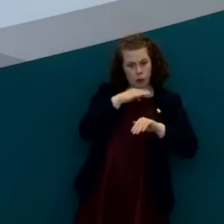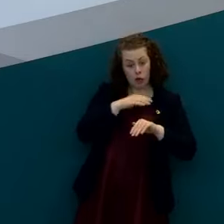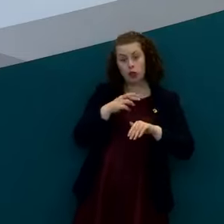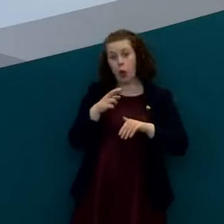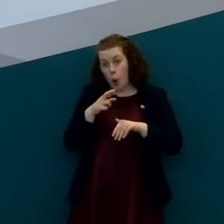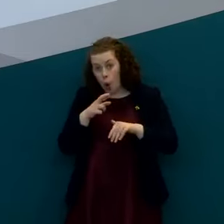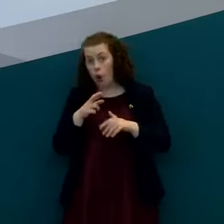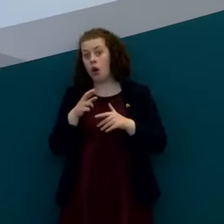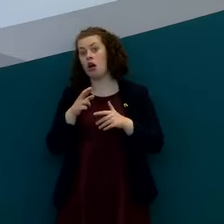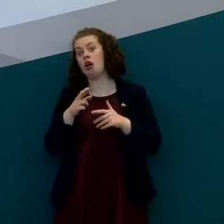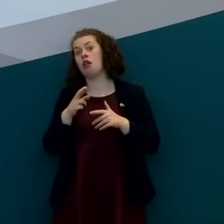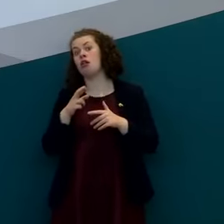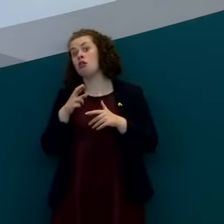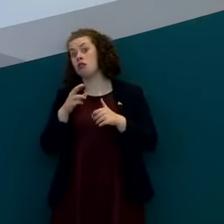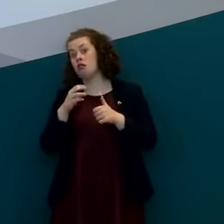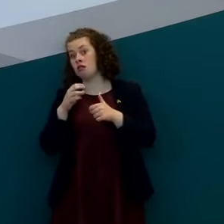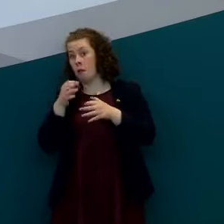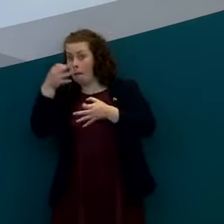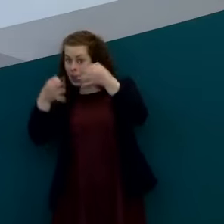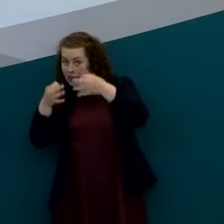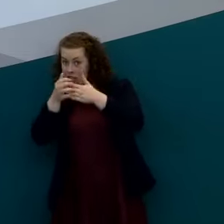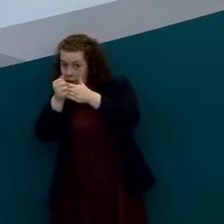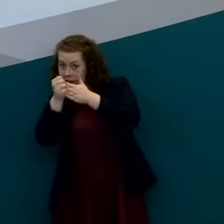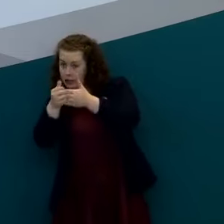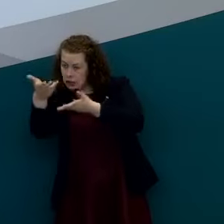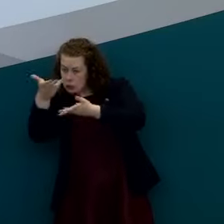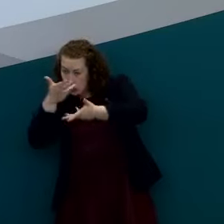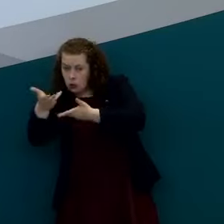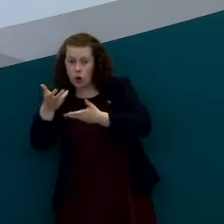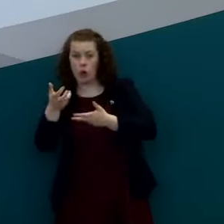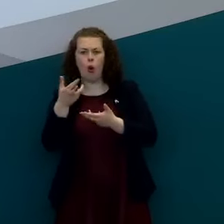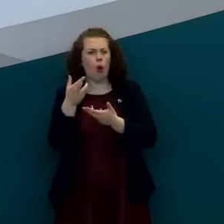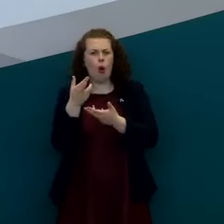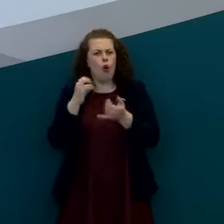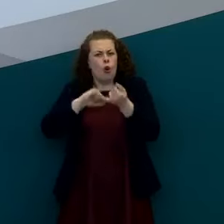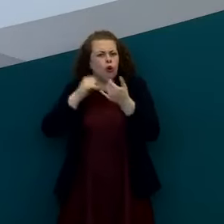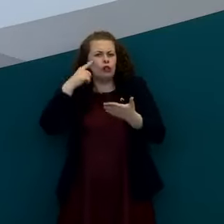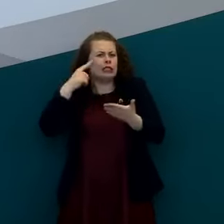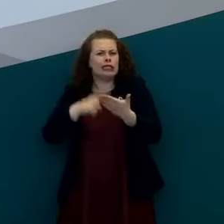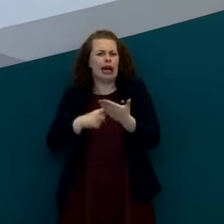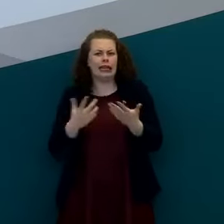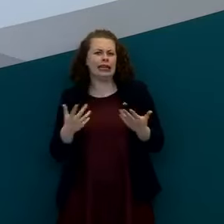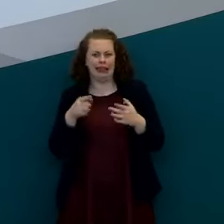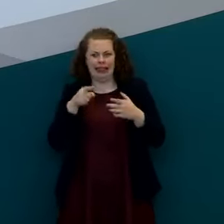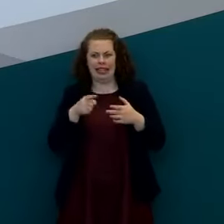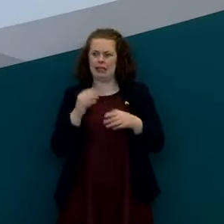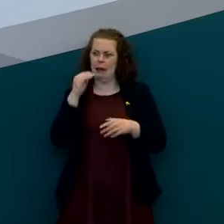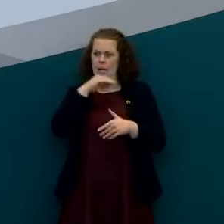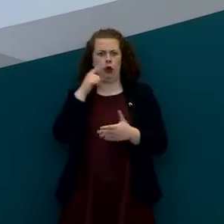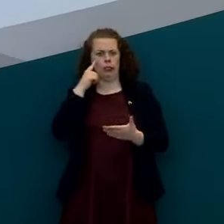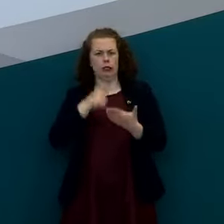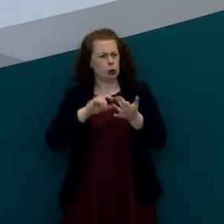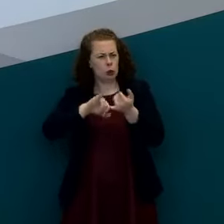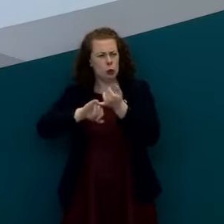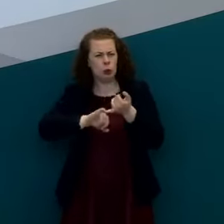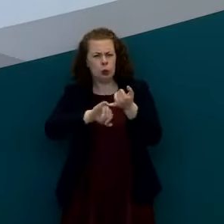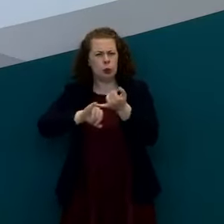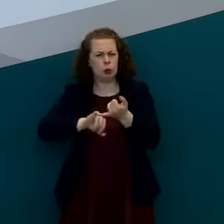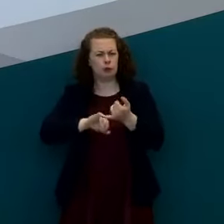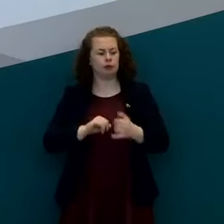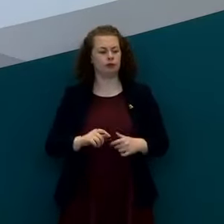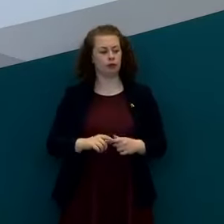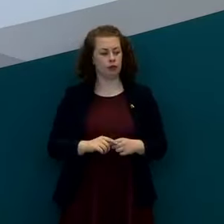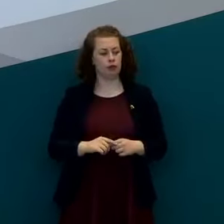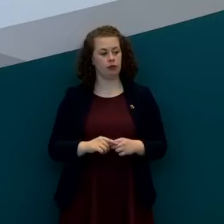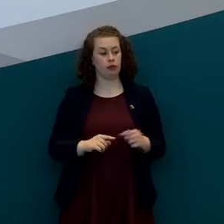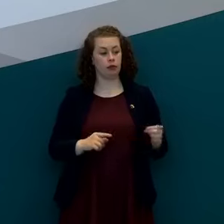between that and political leadership or is it happening at cabinet who's who's calling the shots so uh in terms of